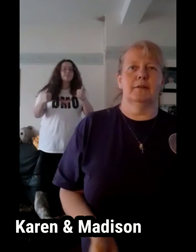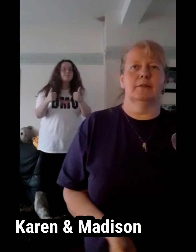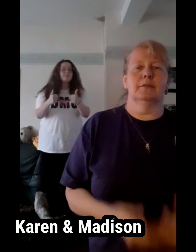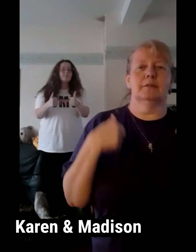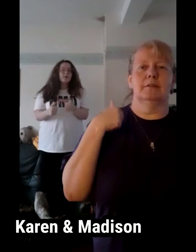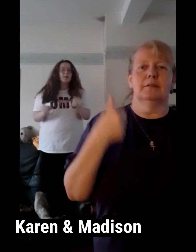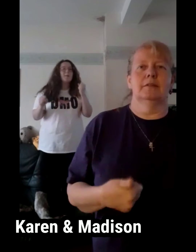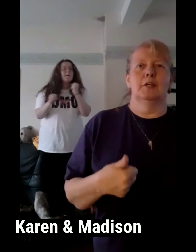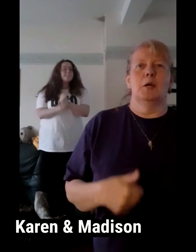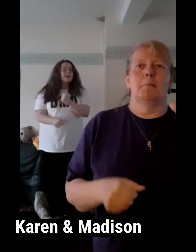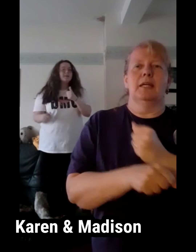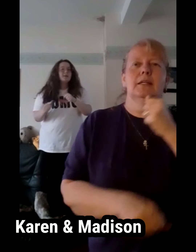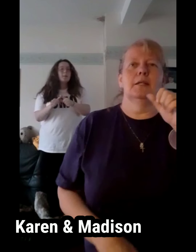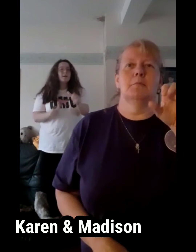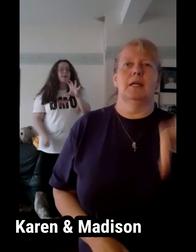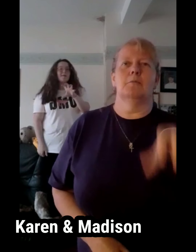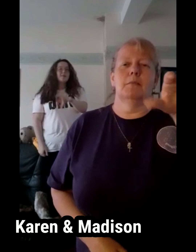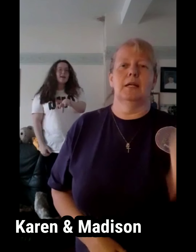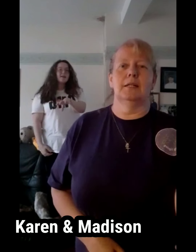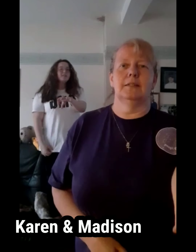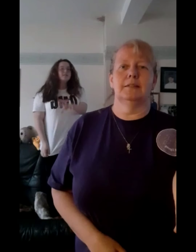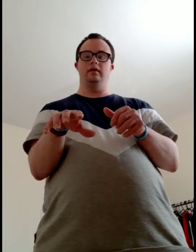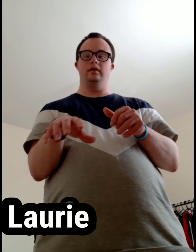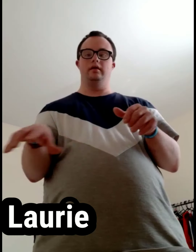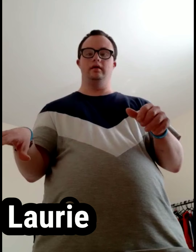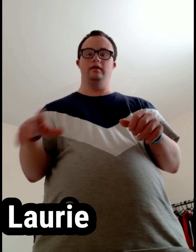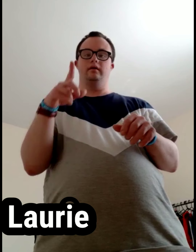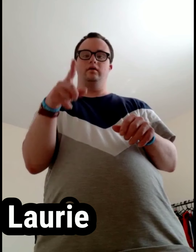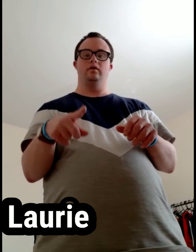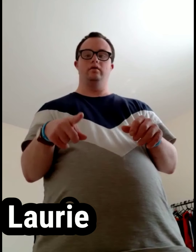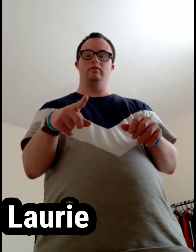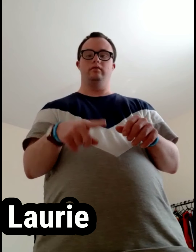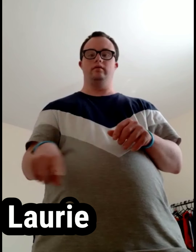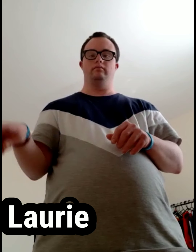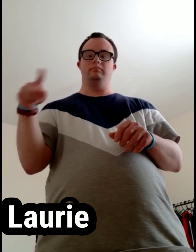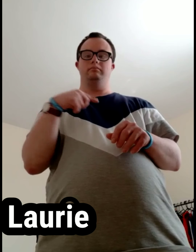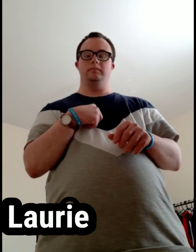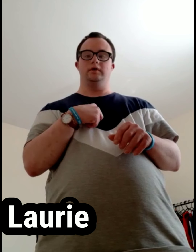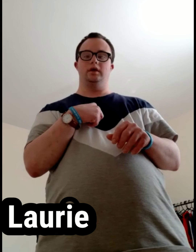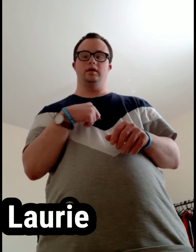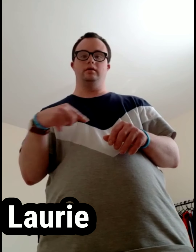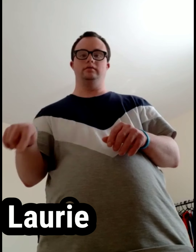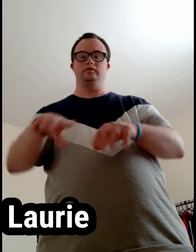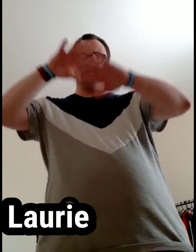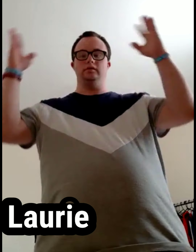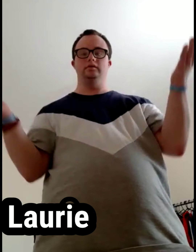make it a better place For you and for me and